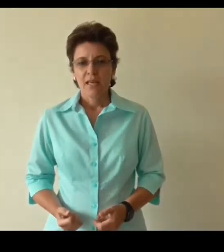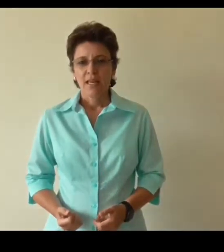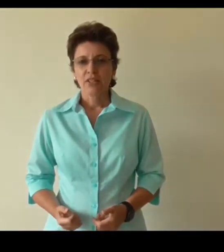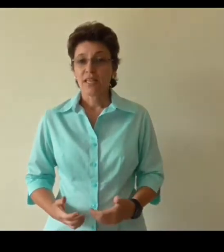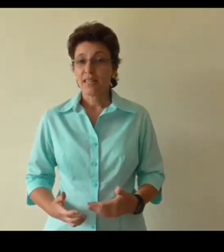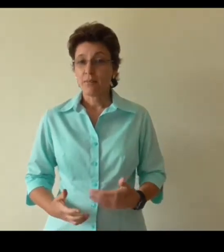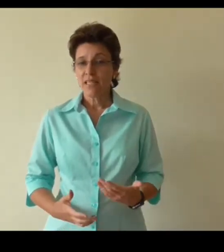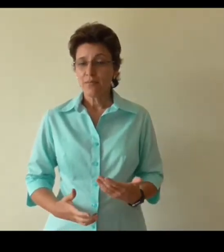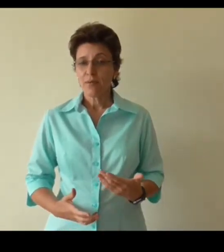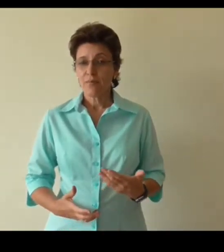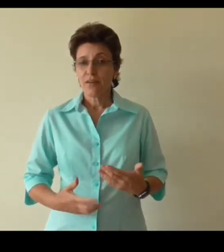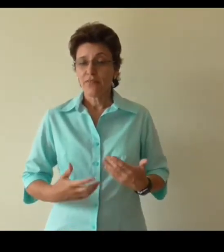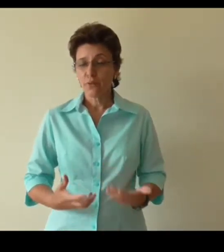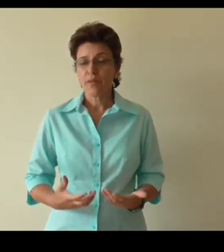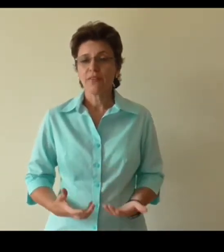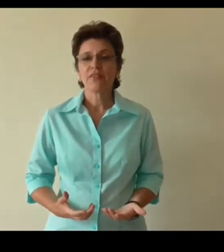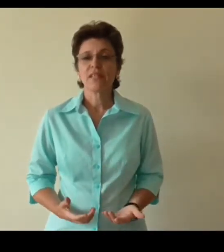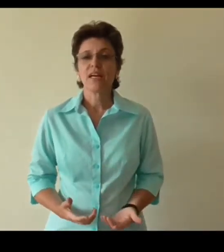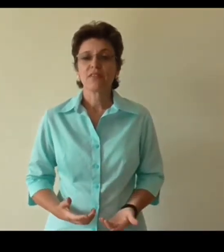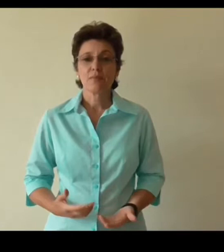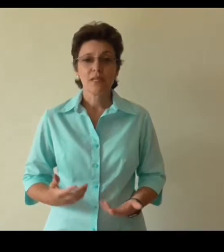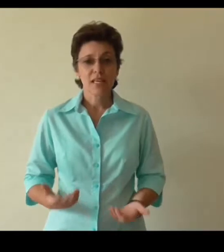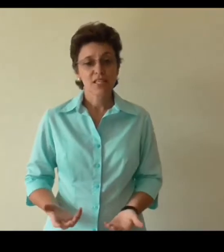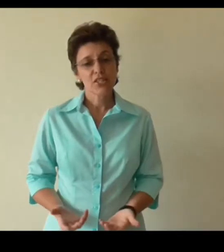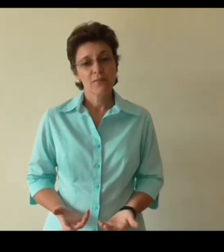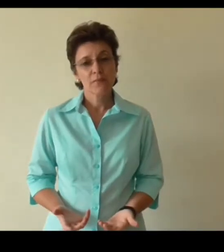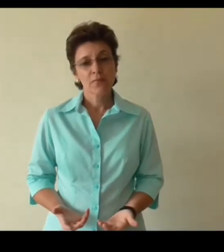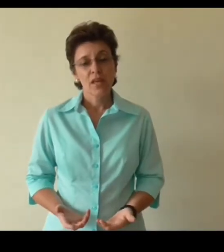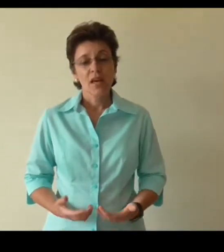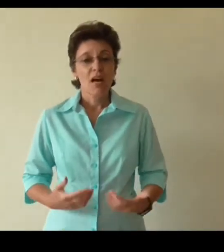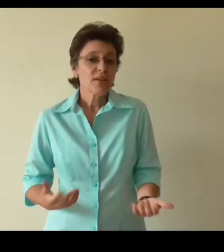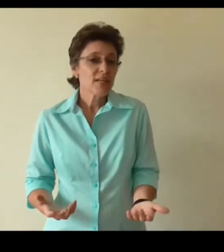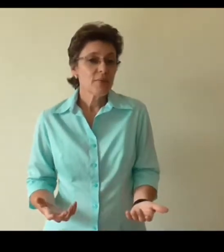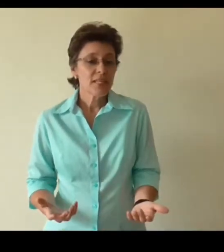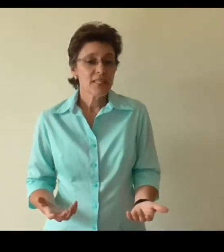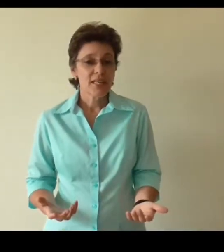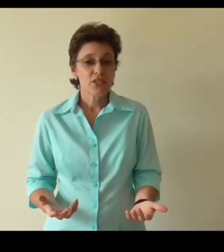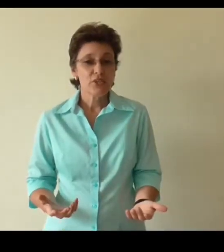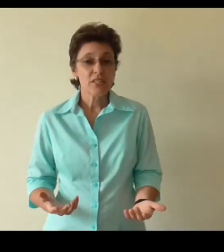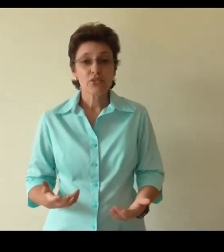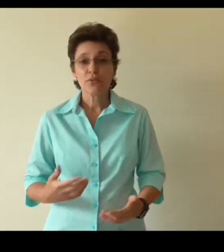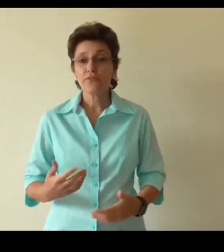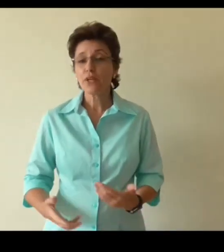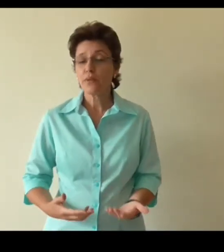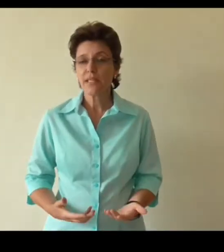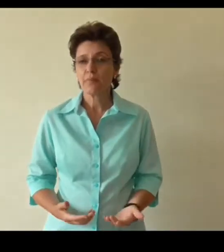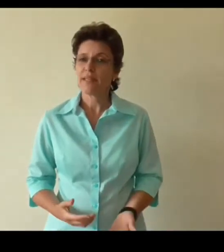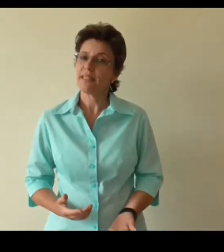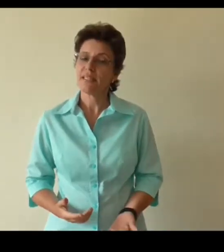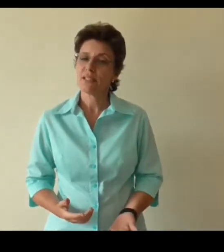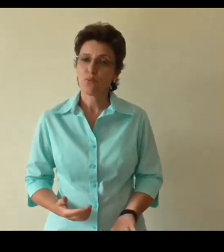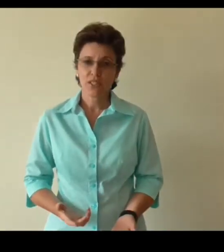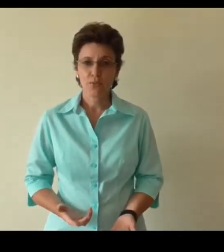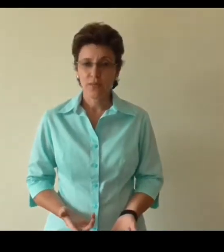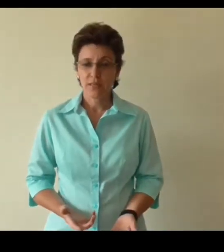Now to get the maximum and full benefits out of this meditation I recommend that you listen to it frequently but at least once a week.